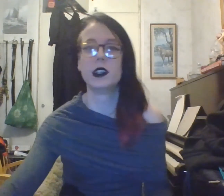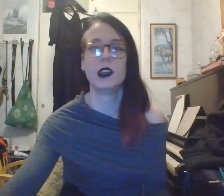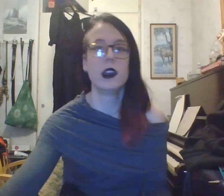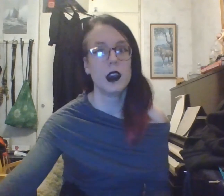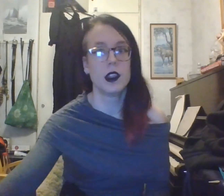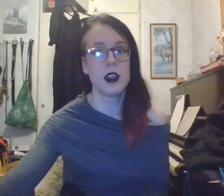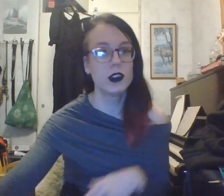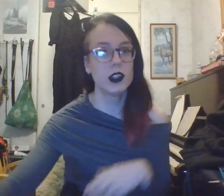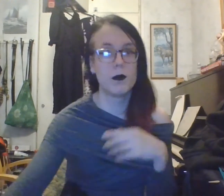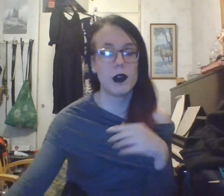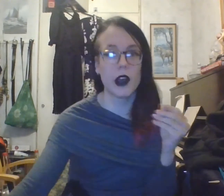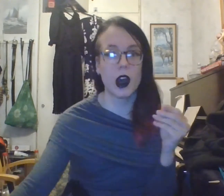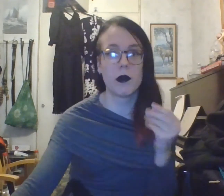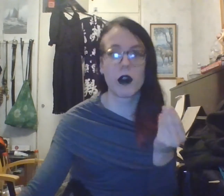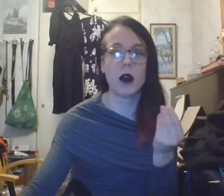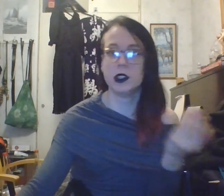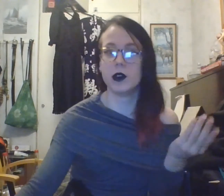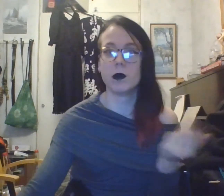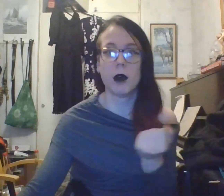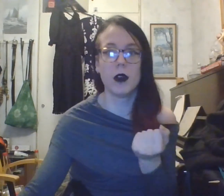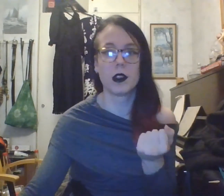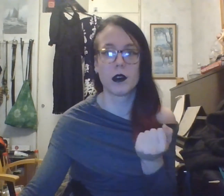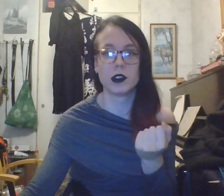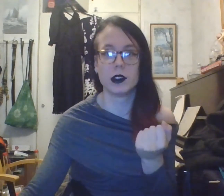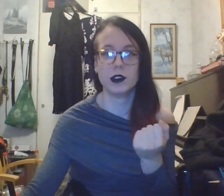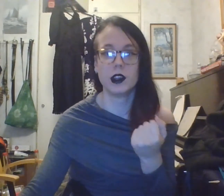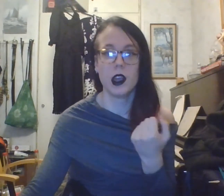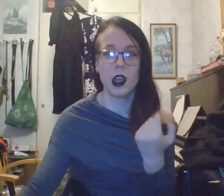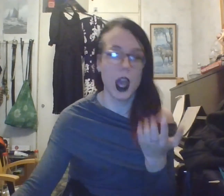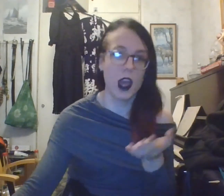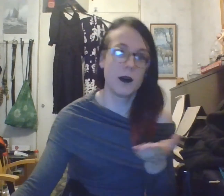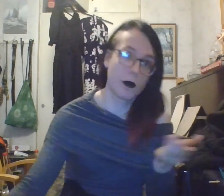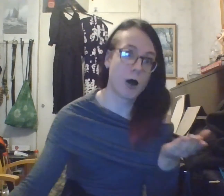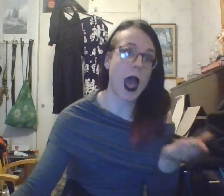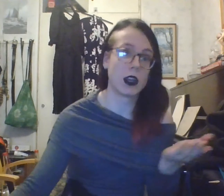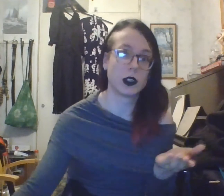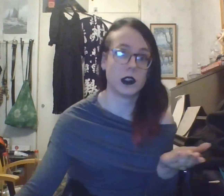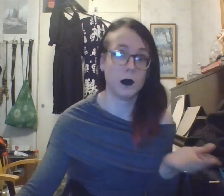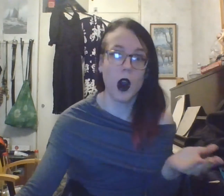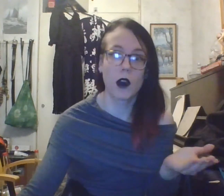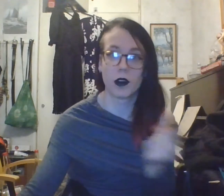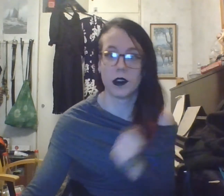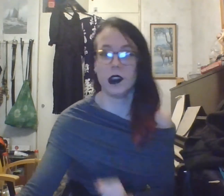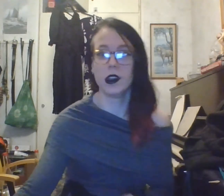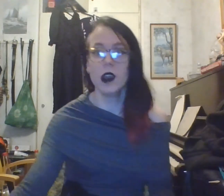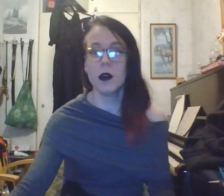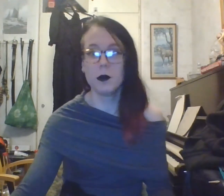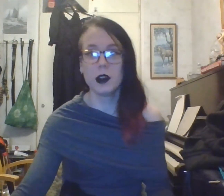is usually built up from general power structures, and actual democracy. And when I say